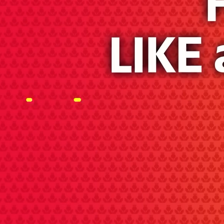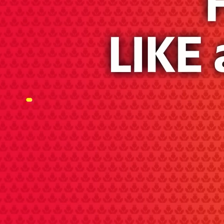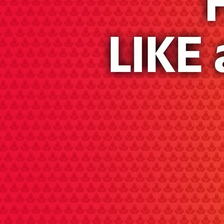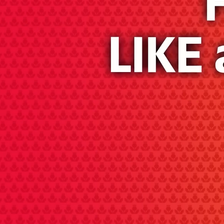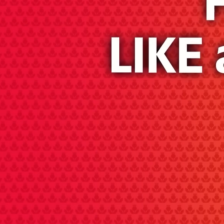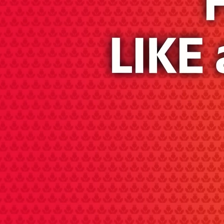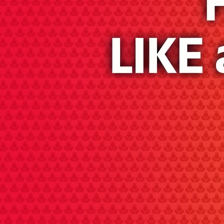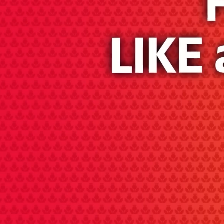woman. she her for this you.